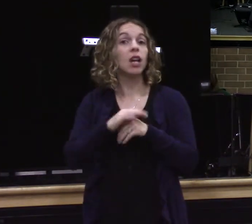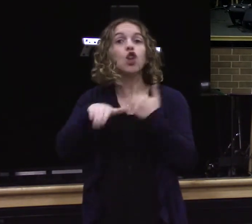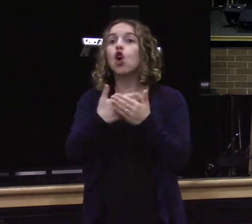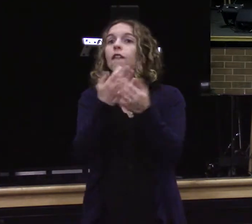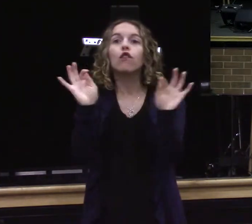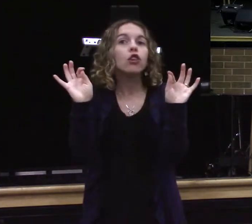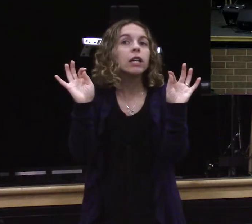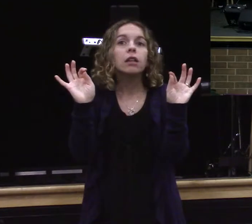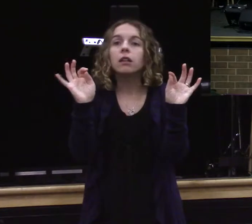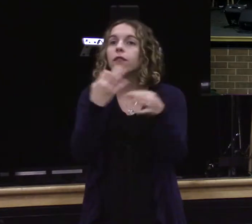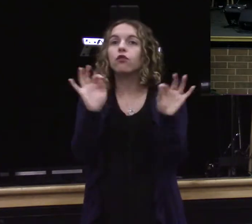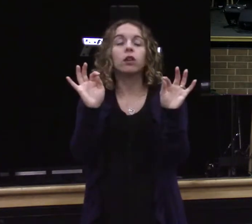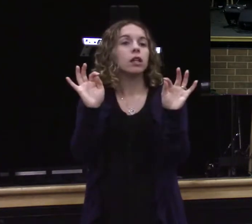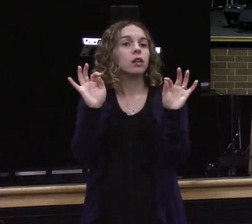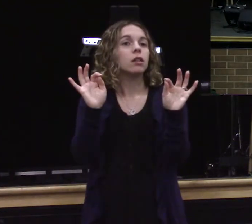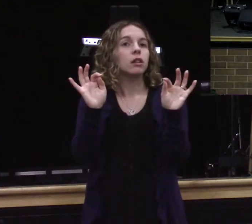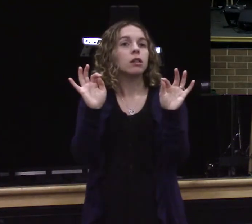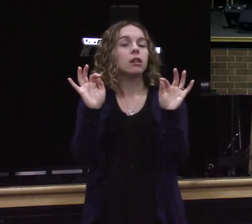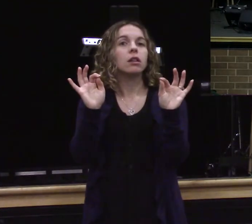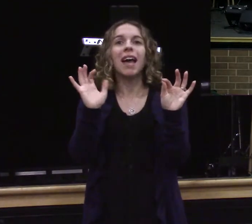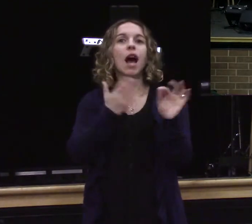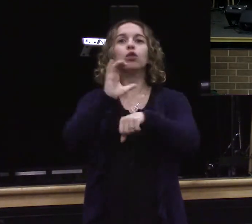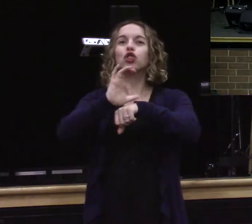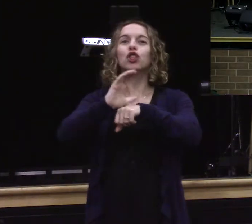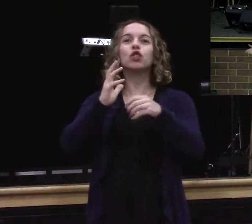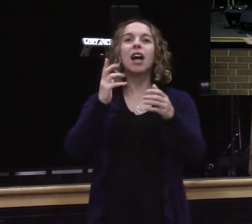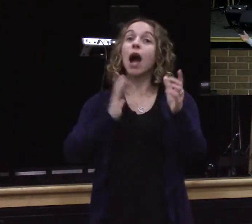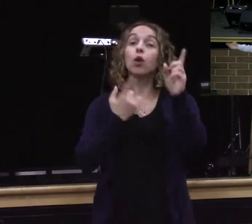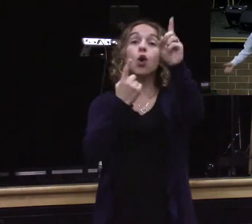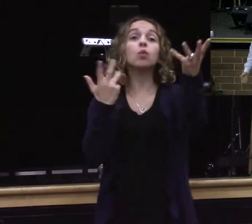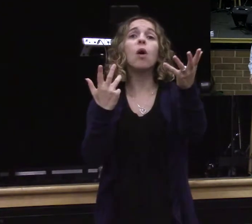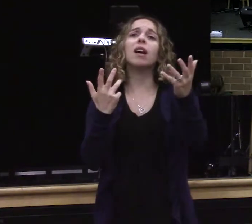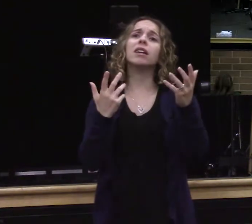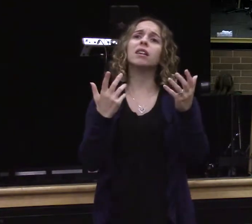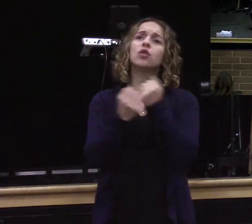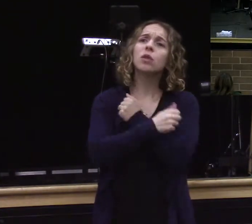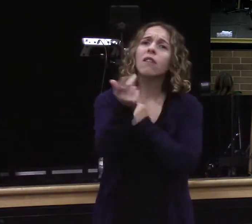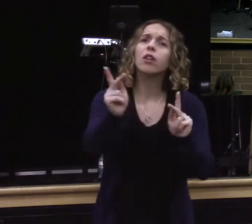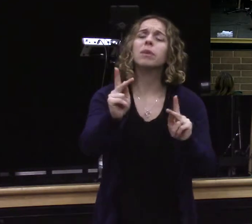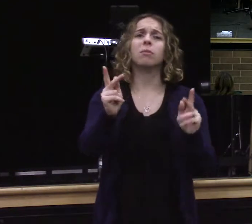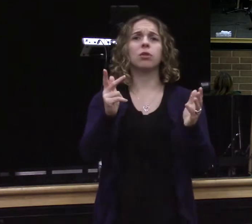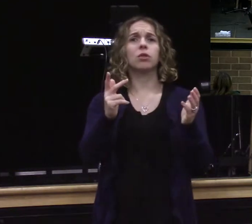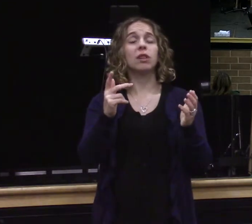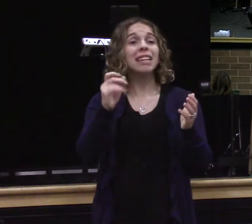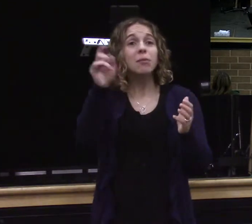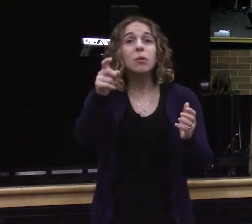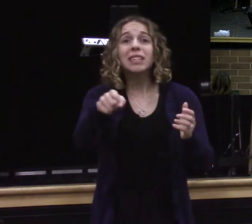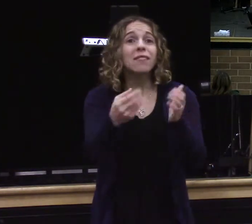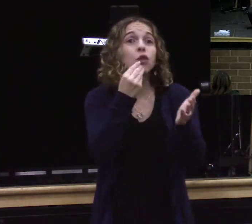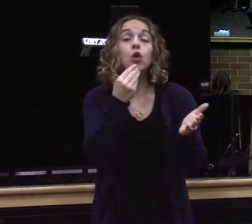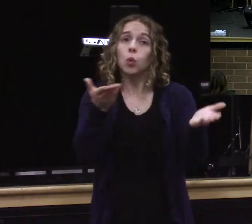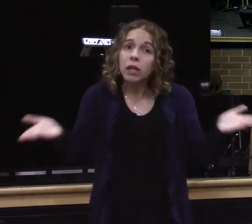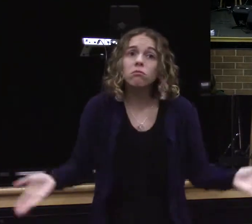free of charge and it's part of the vision of this church is to minister grace and show compassion to those who have need let me